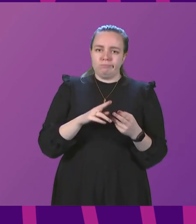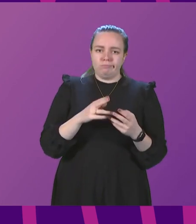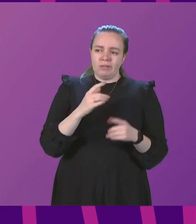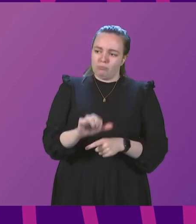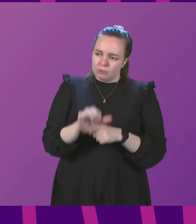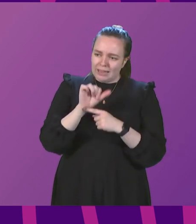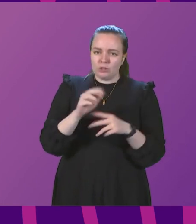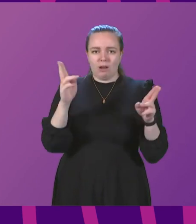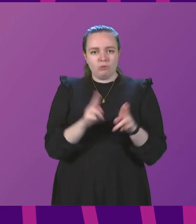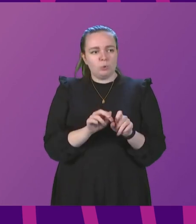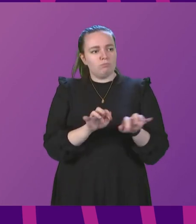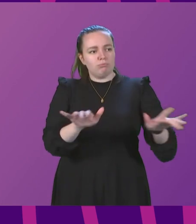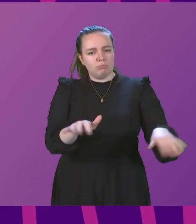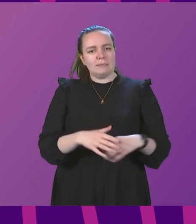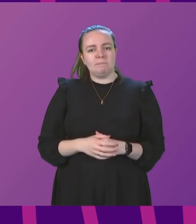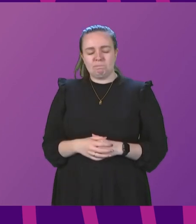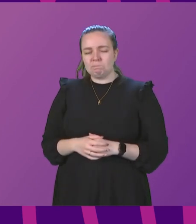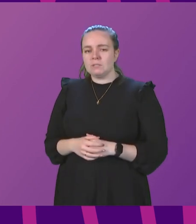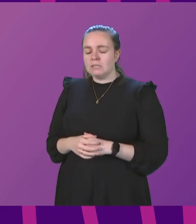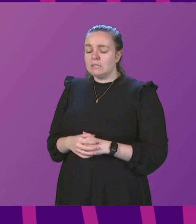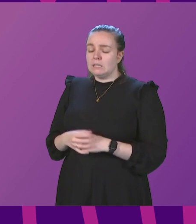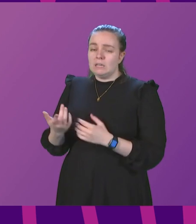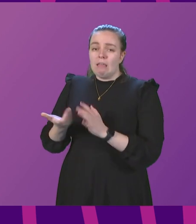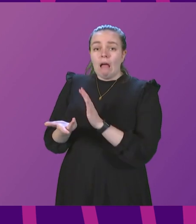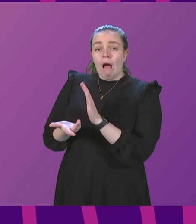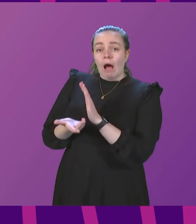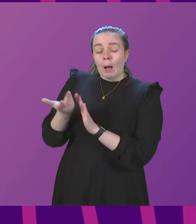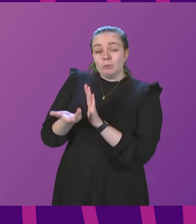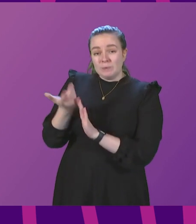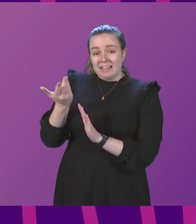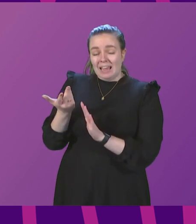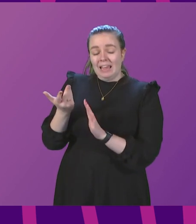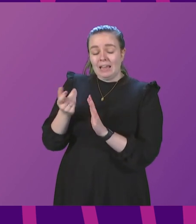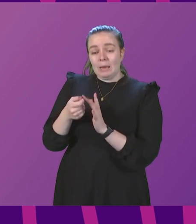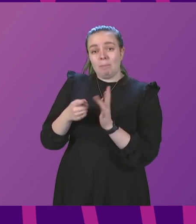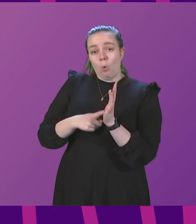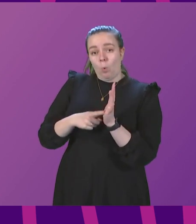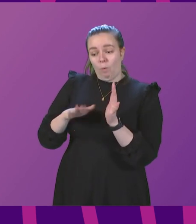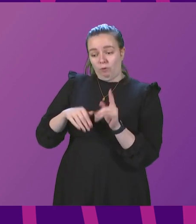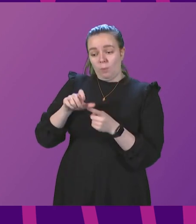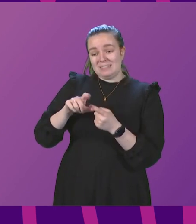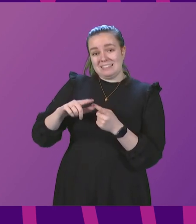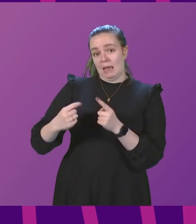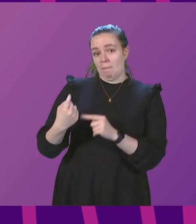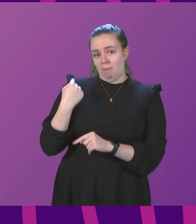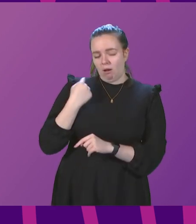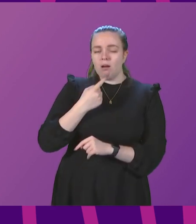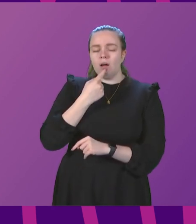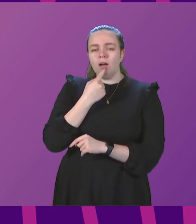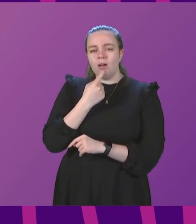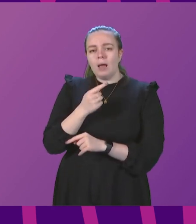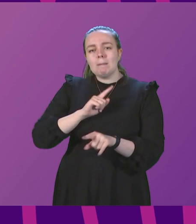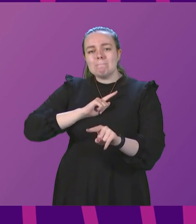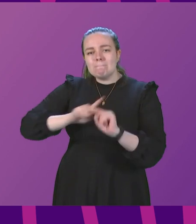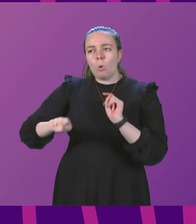of the virus? The Minister. The most up-to-date polling, which is from December, showed that the vast majority